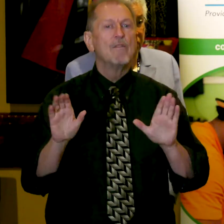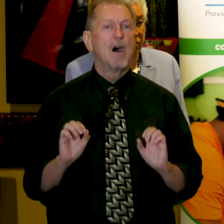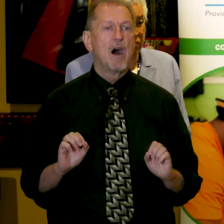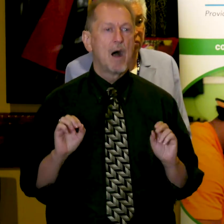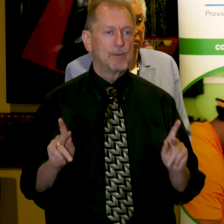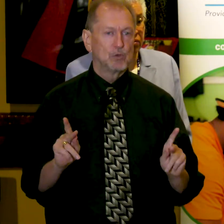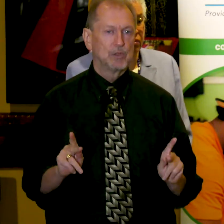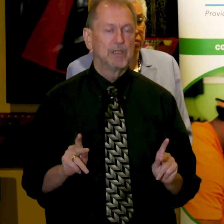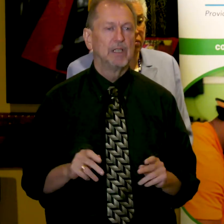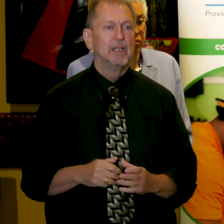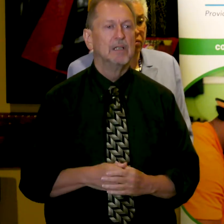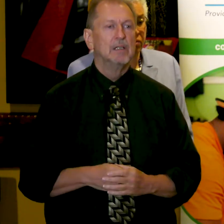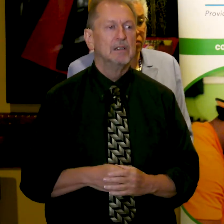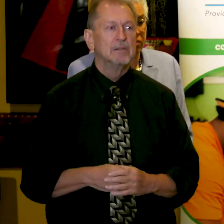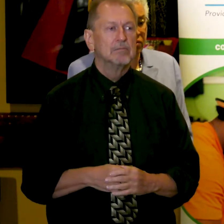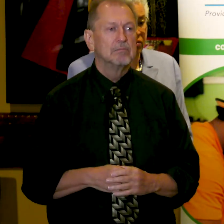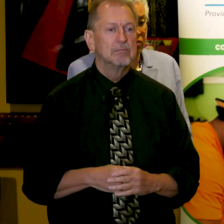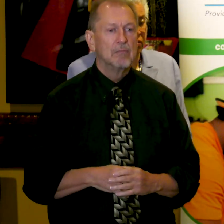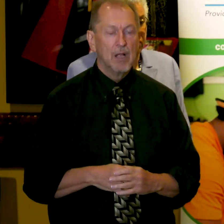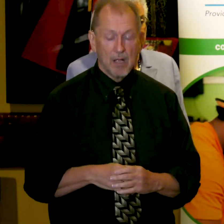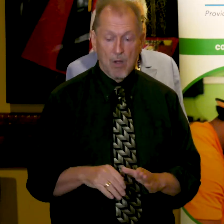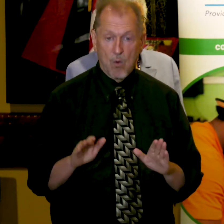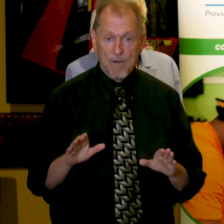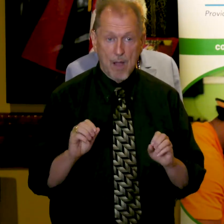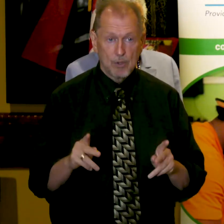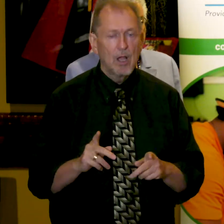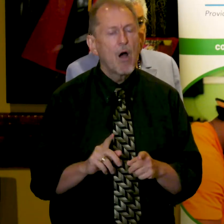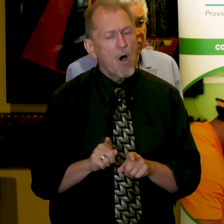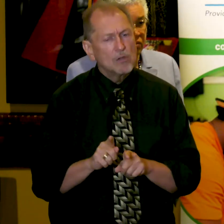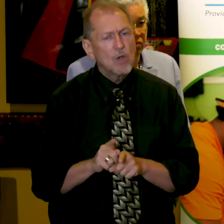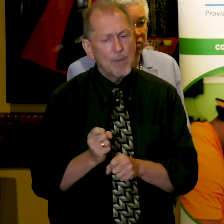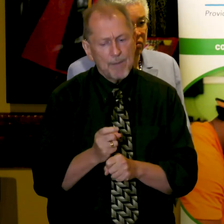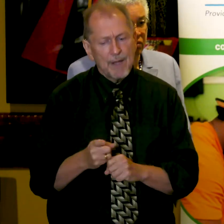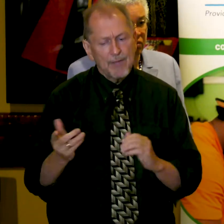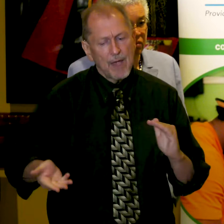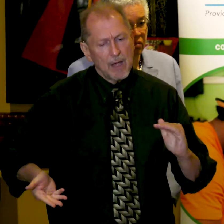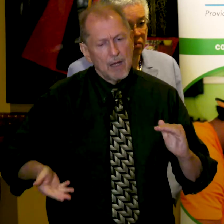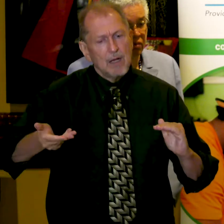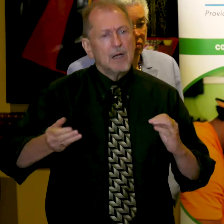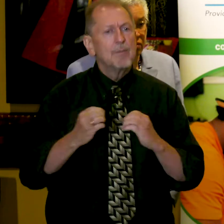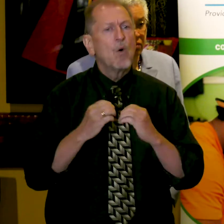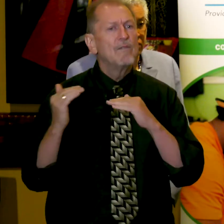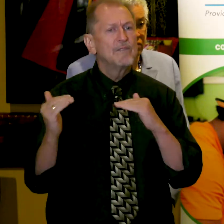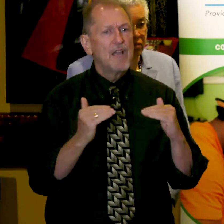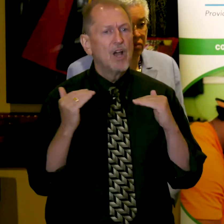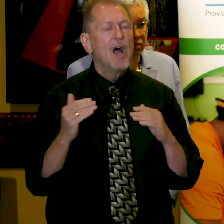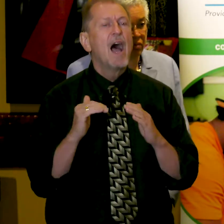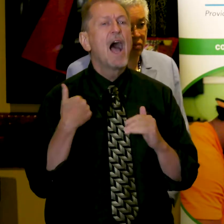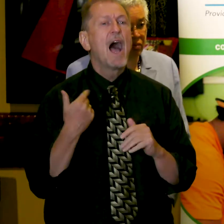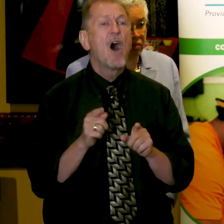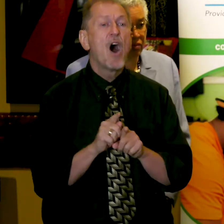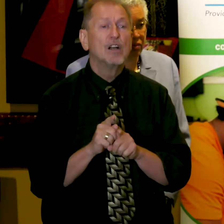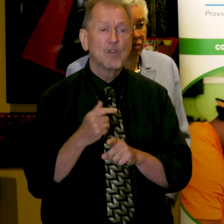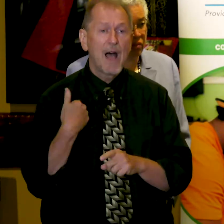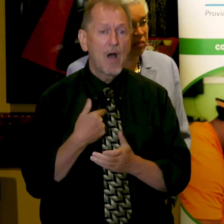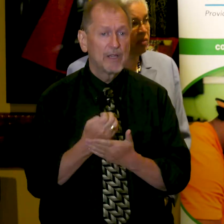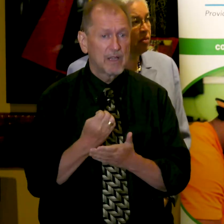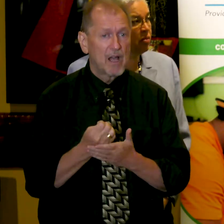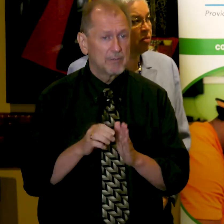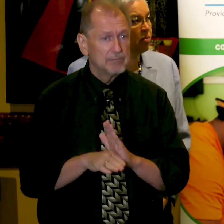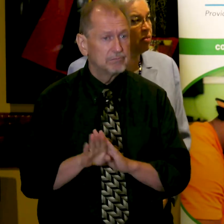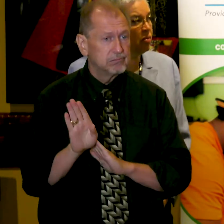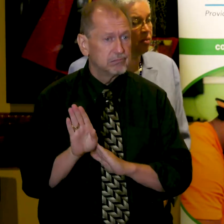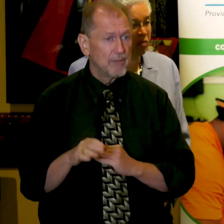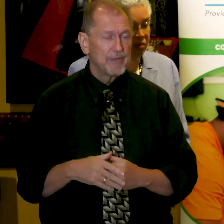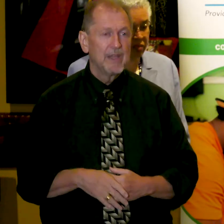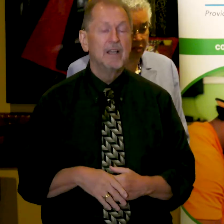lives, but also to advance equity and grow the regional economy. It's hard to overstate